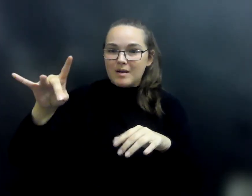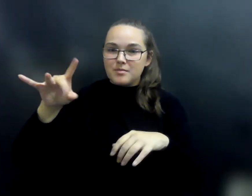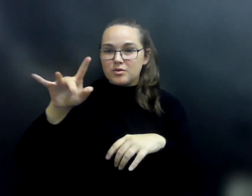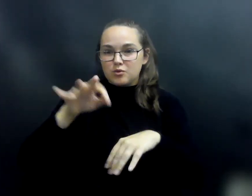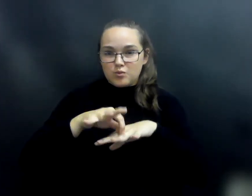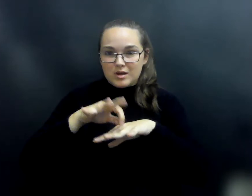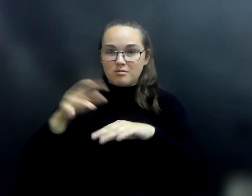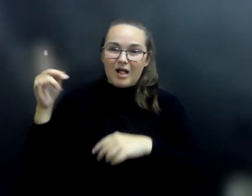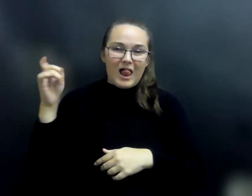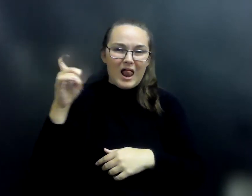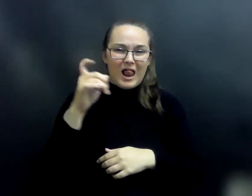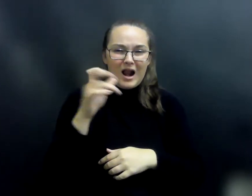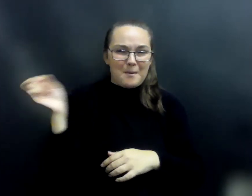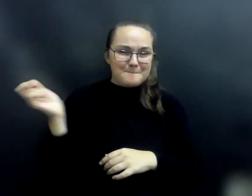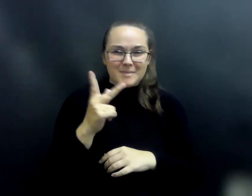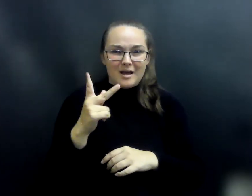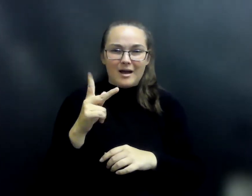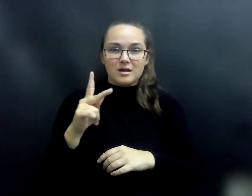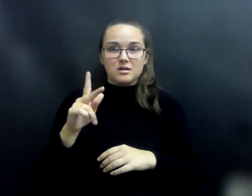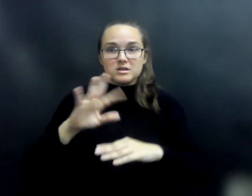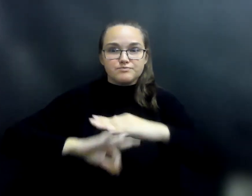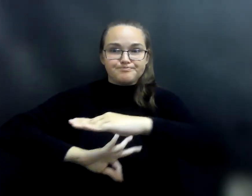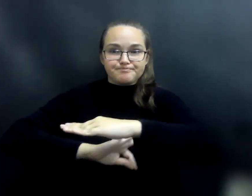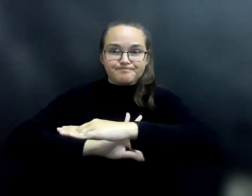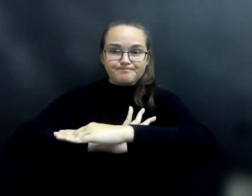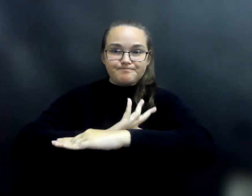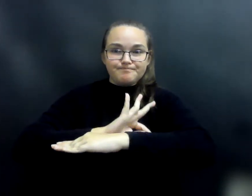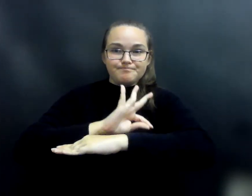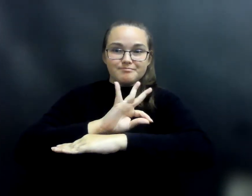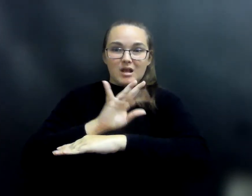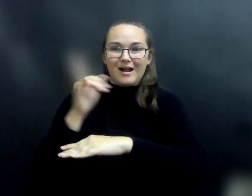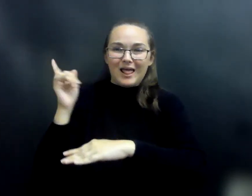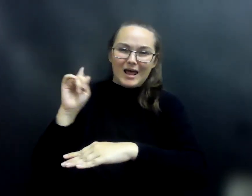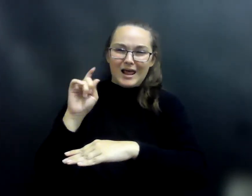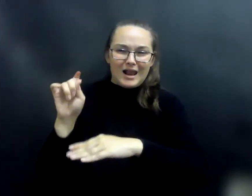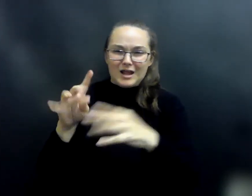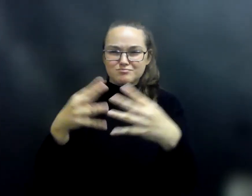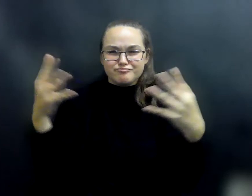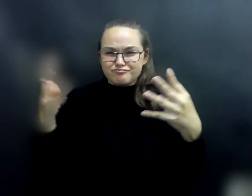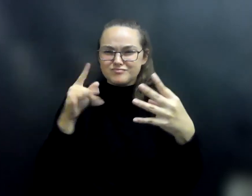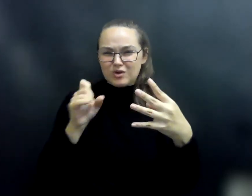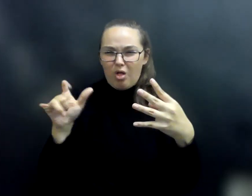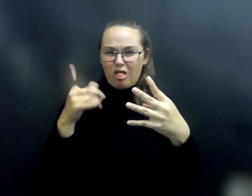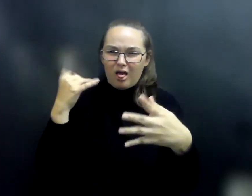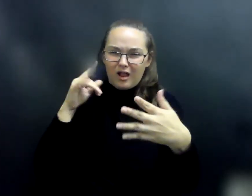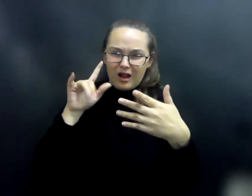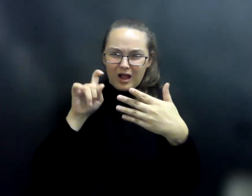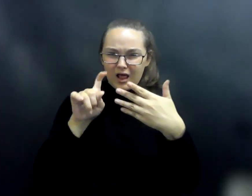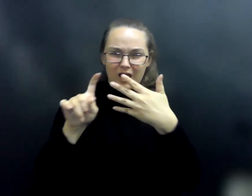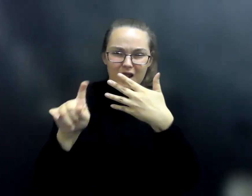castle. The sun was rising when tall reached its gates and, in desperation, he hurled the ring through